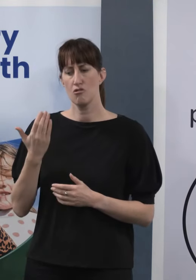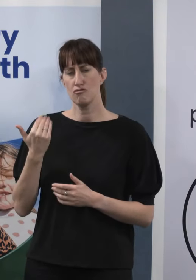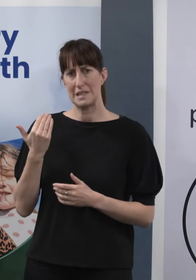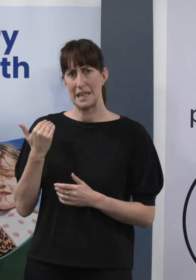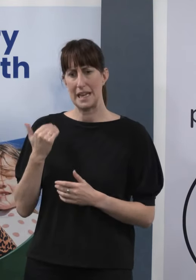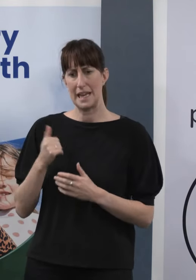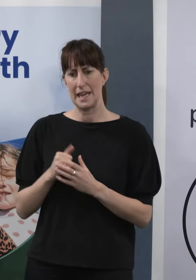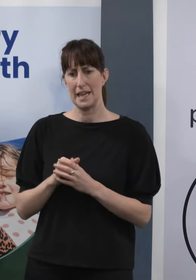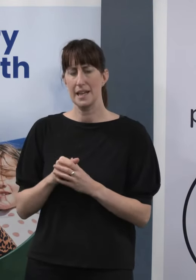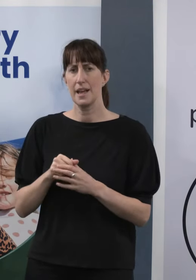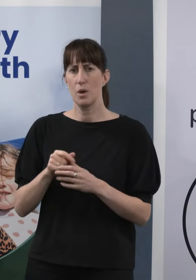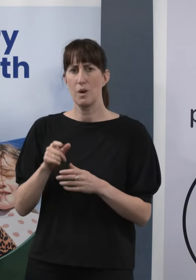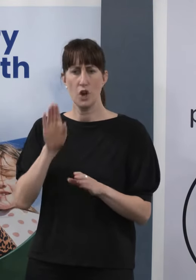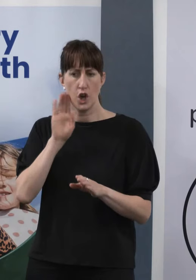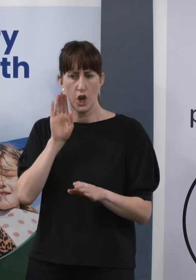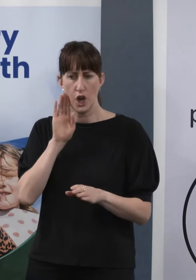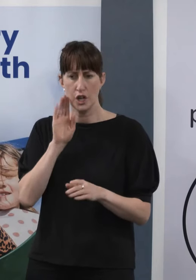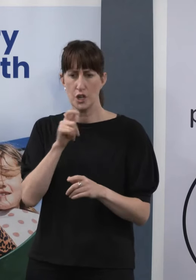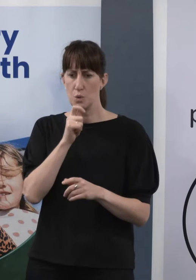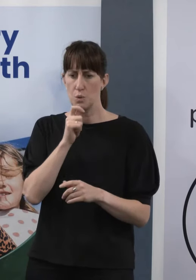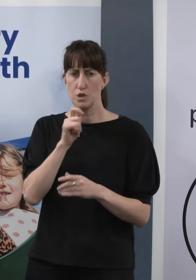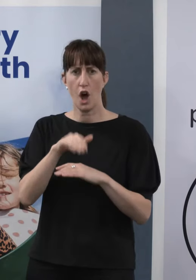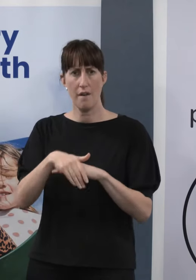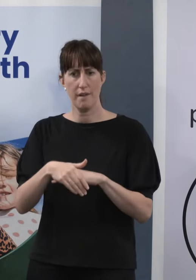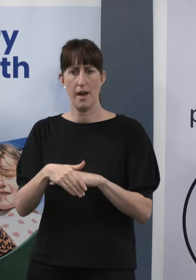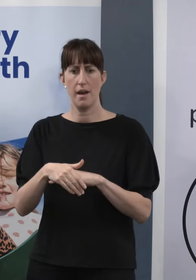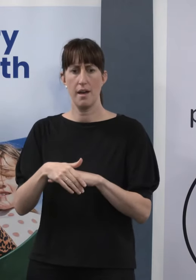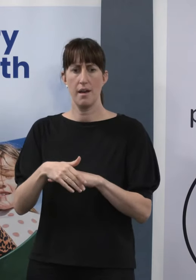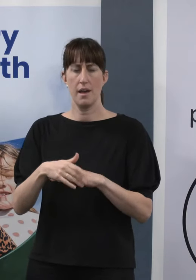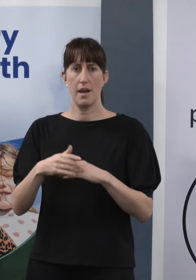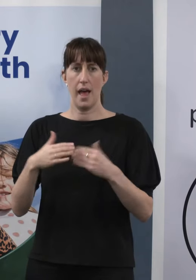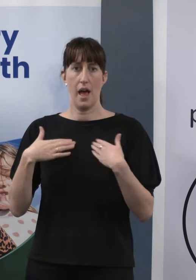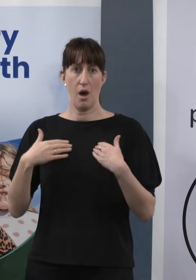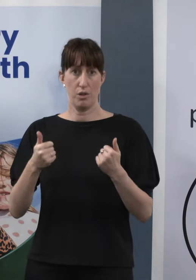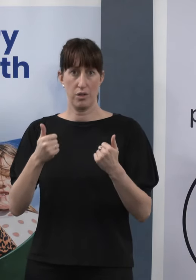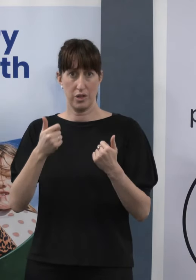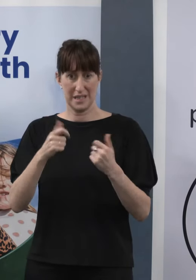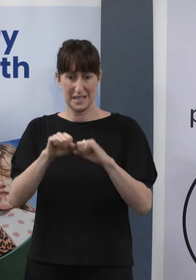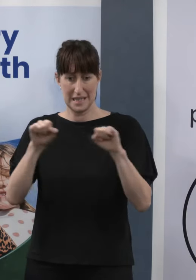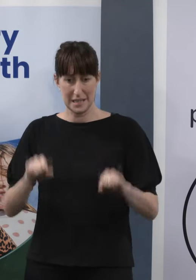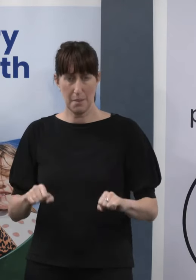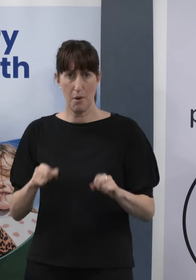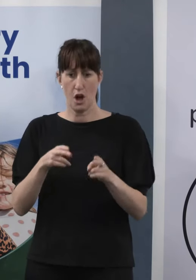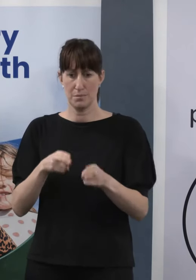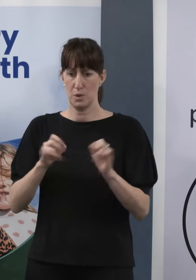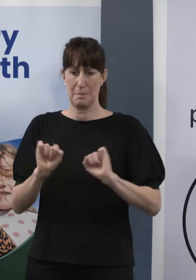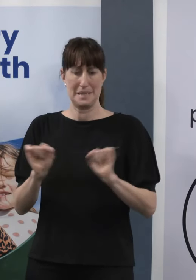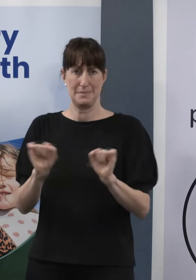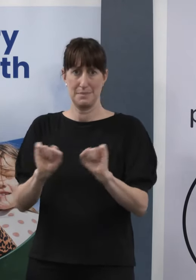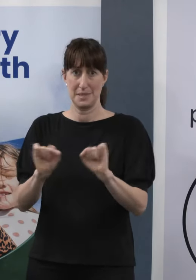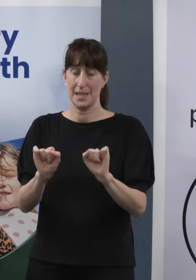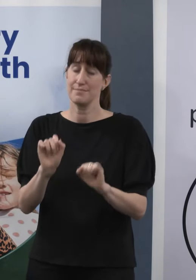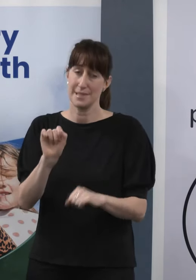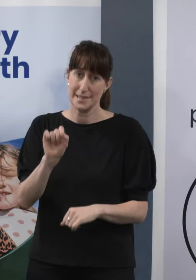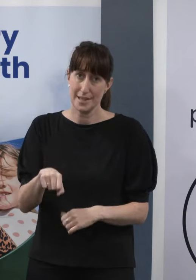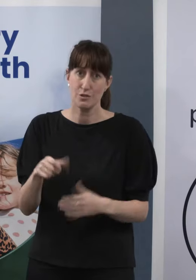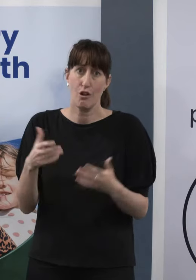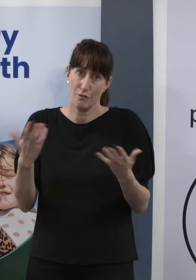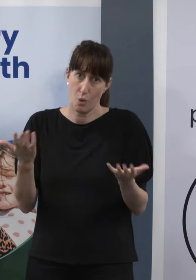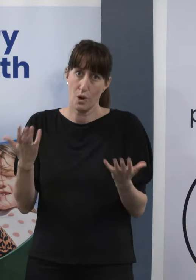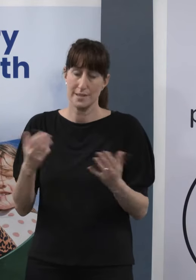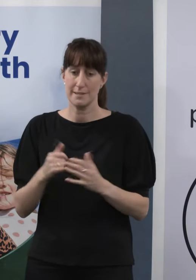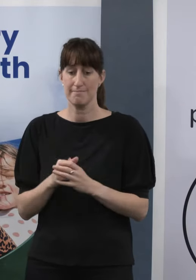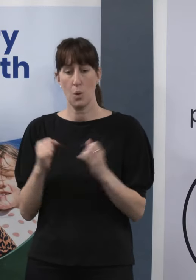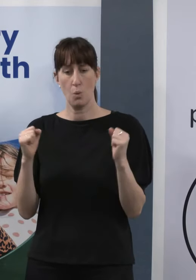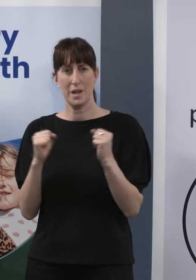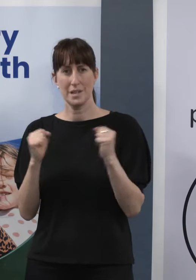broadly, and our hospital system in particular. There's no doubt that our hospitals are busy, and there are many people, as is often the case over winter,